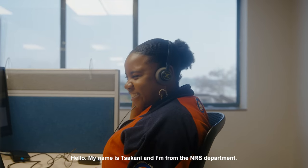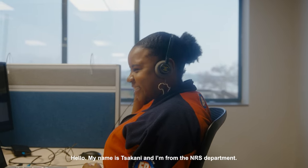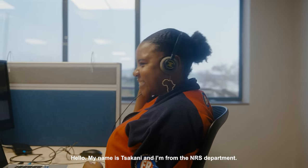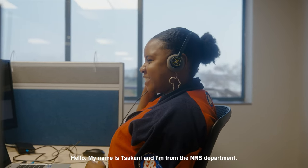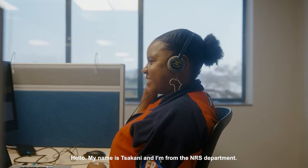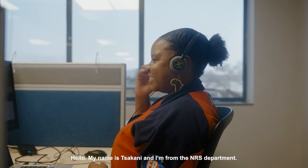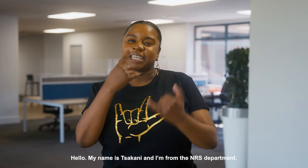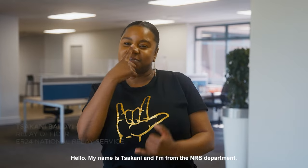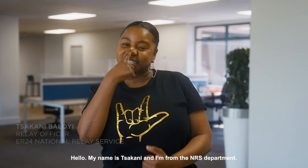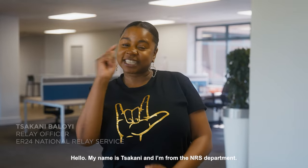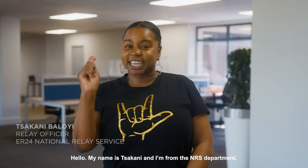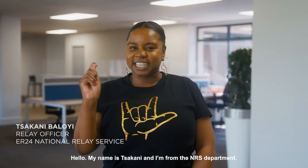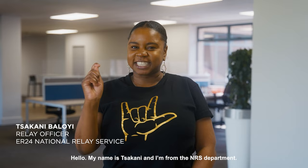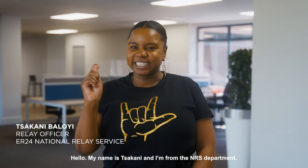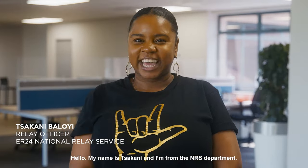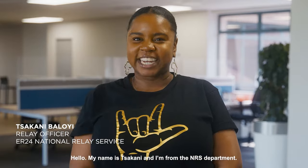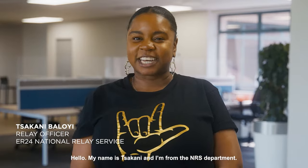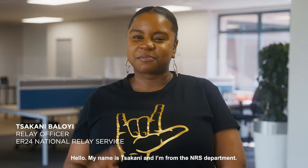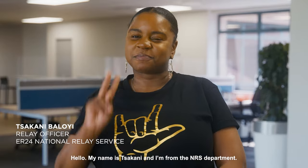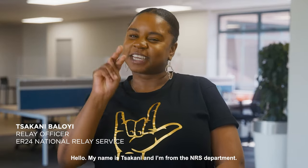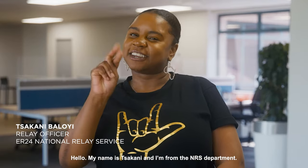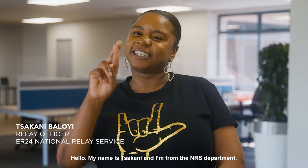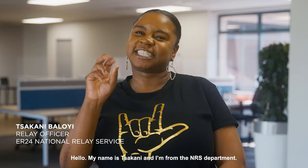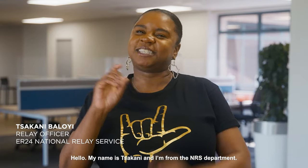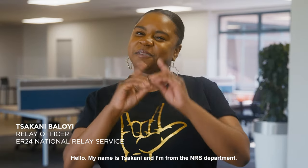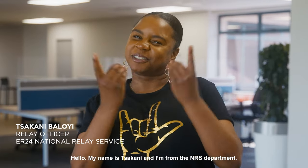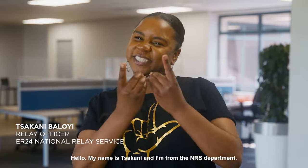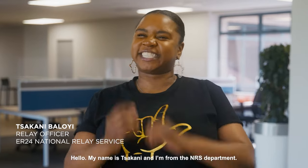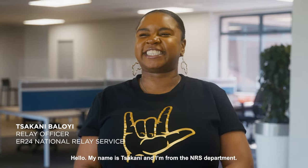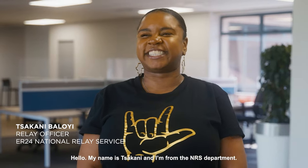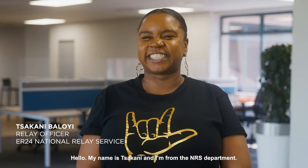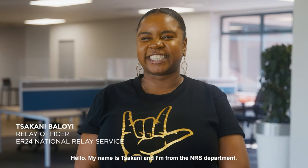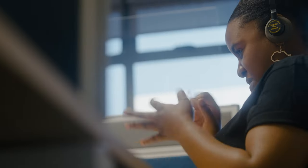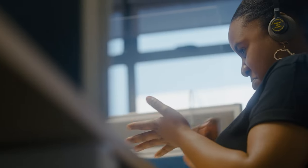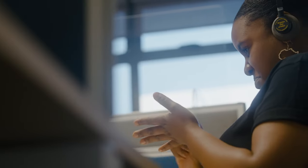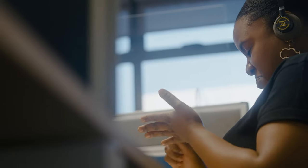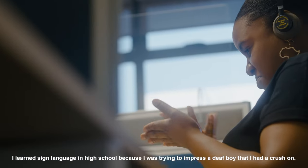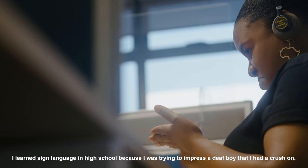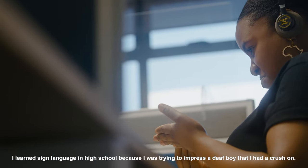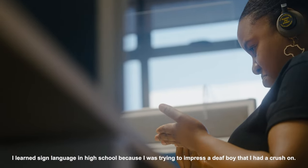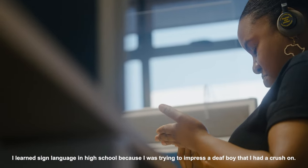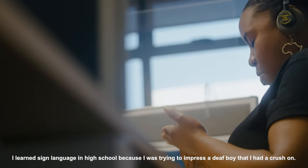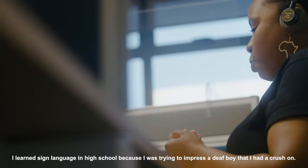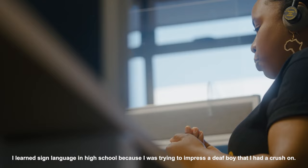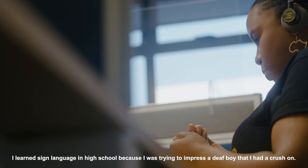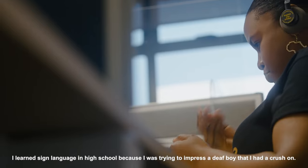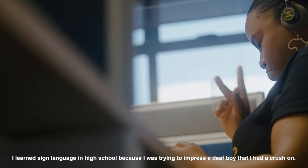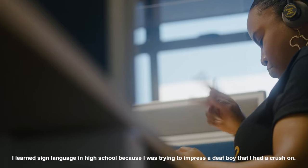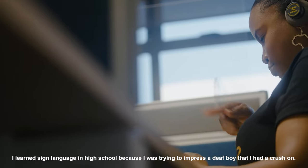Hello my name is Tsakadi and I'm from the NRS department. I learned sign language in high school